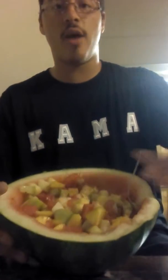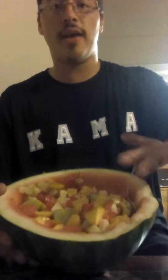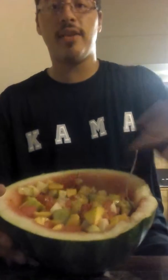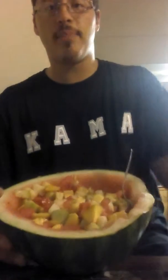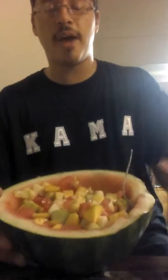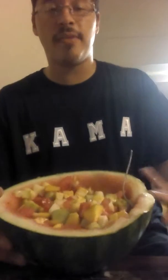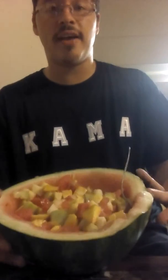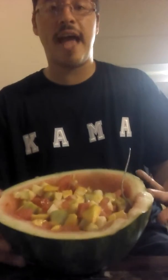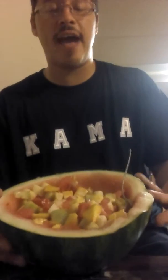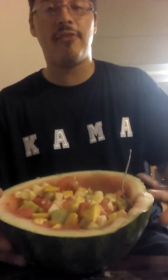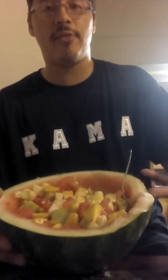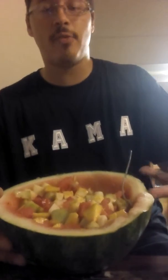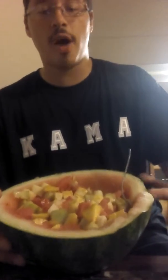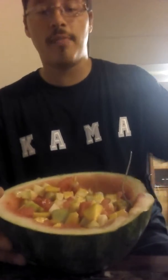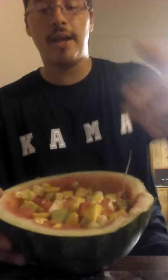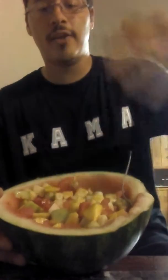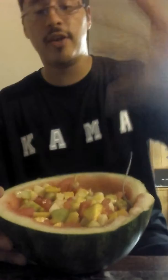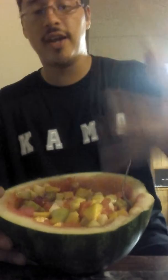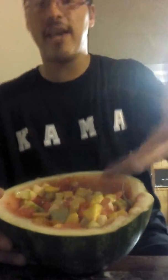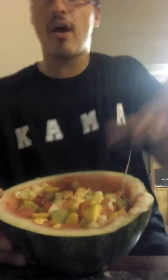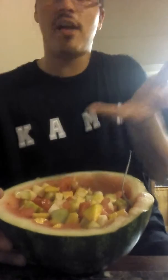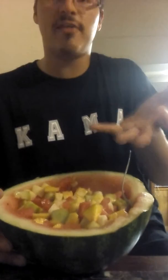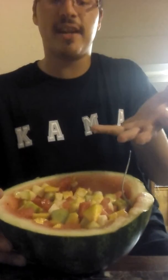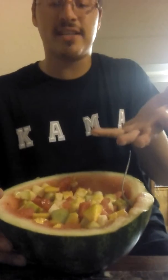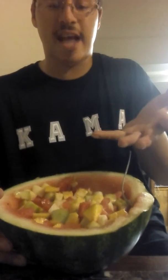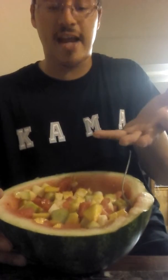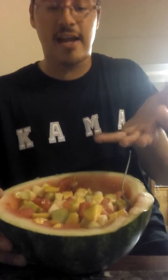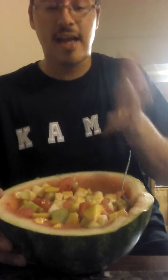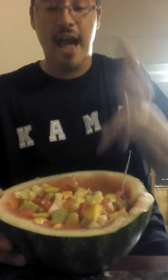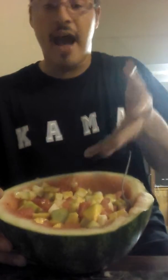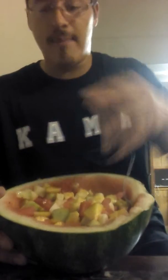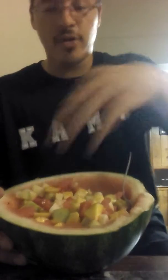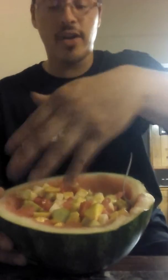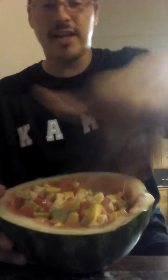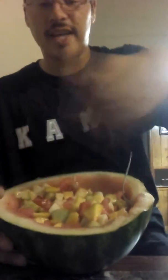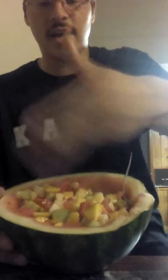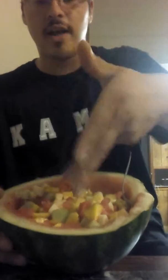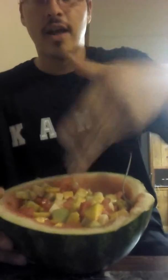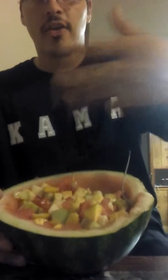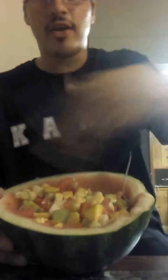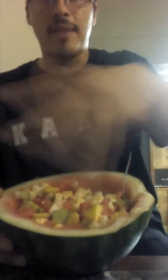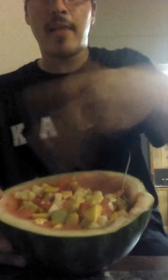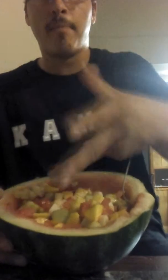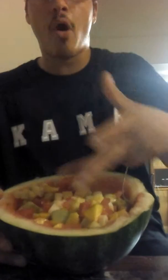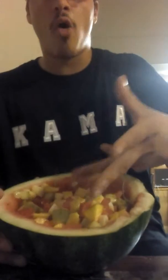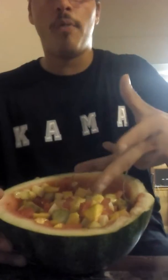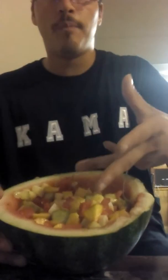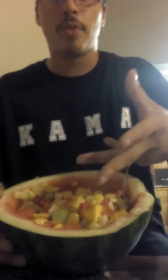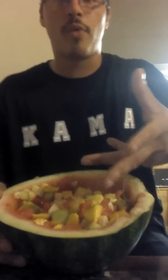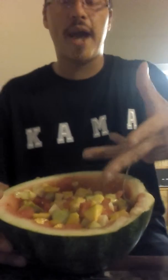bottom of the half of the watermelon. You're going to get all of it inside. You're going to dig, you're going to make a bowl, right?